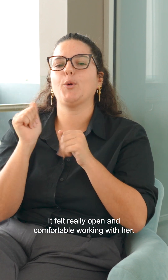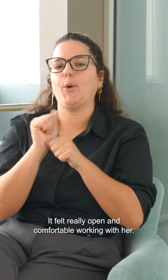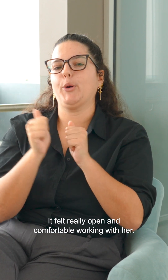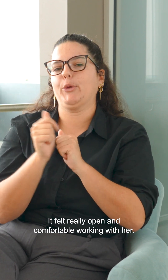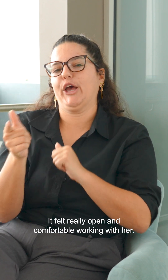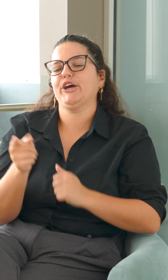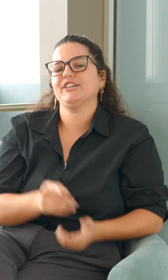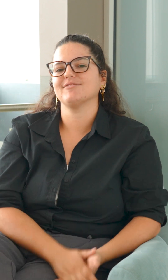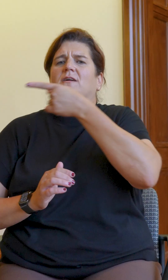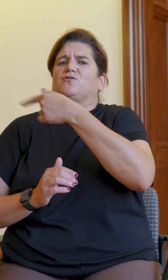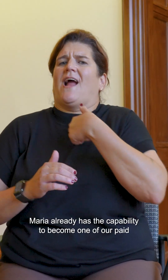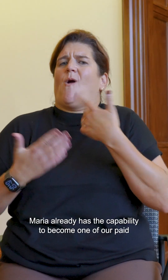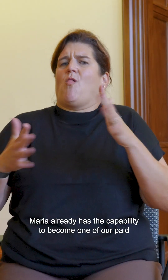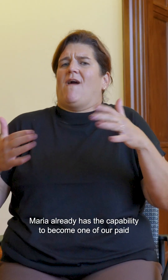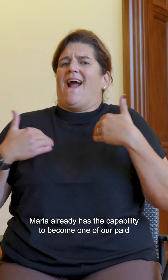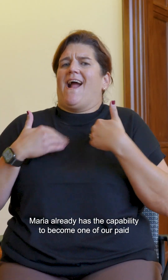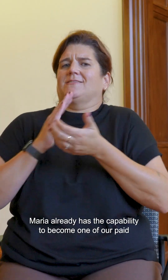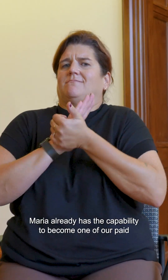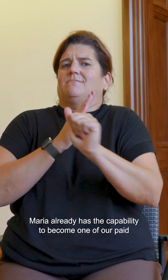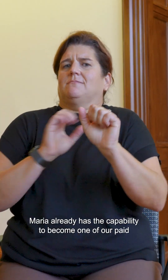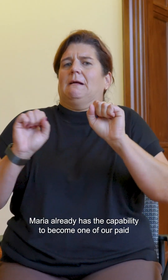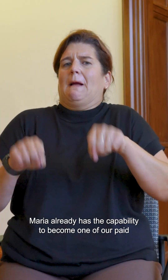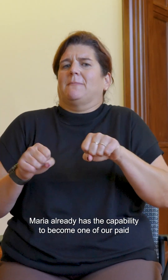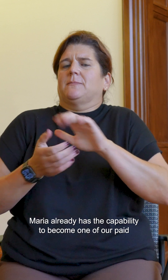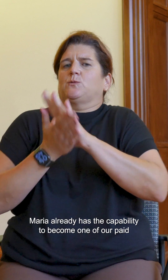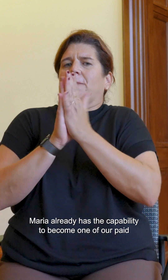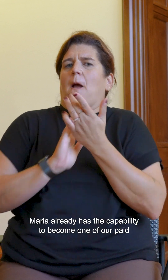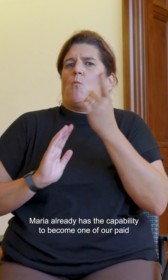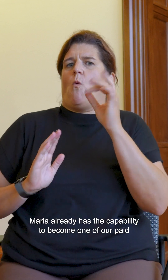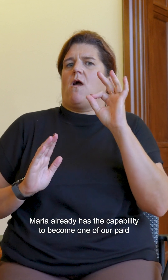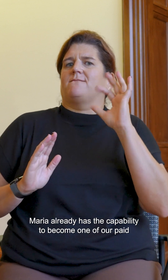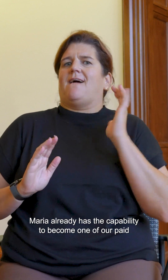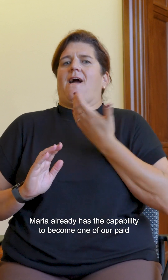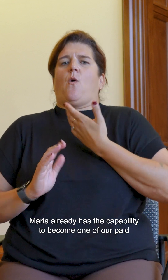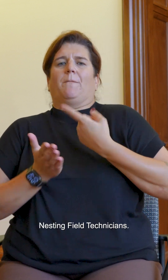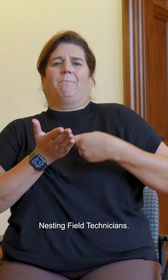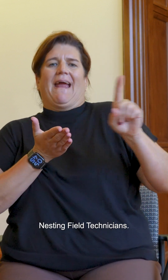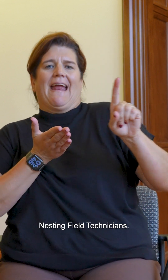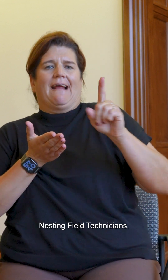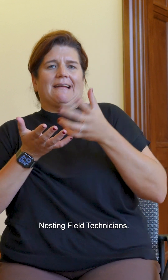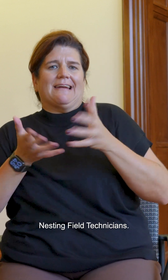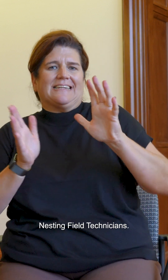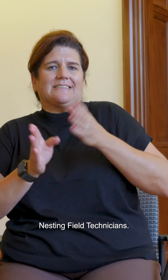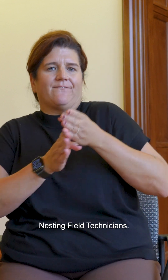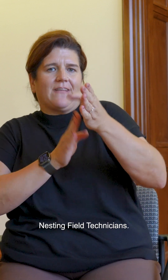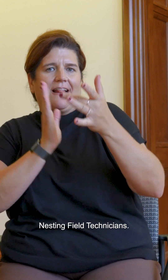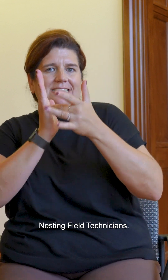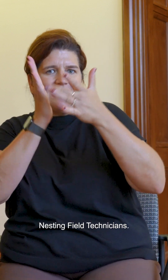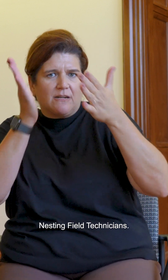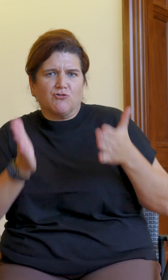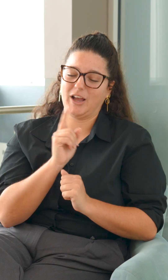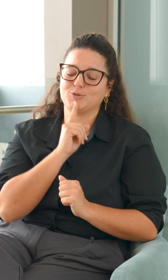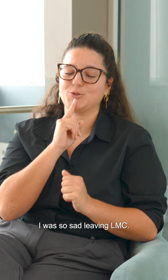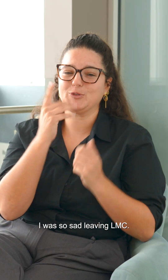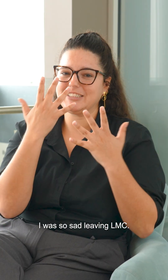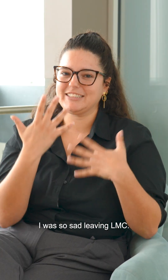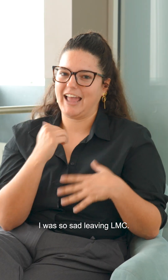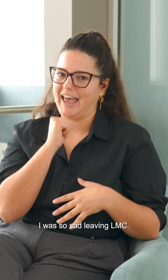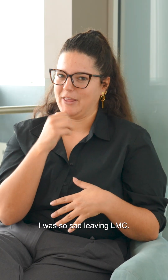and comfortable working with her. Maria already has the capability to become one of our paid nesting field technicians. Oh, I was so sad